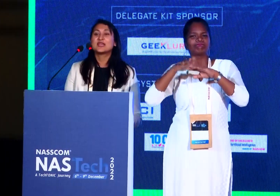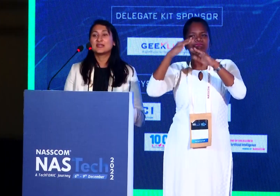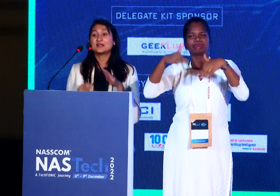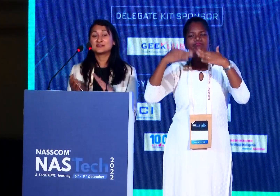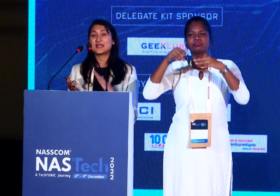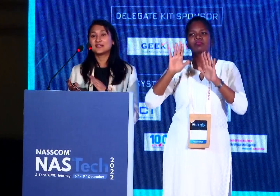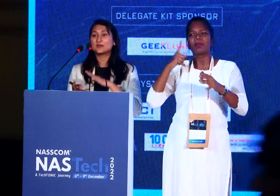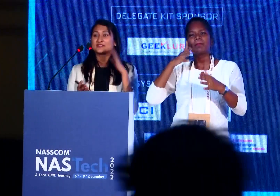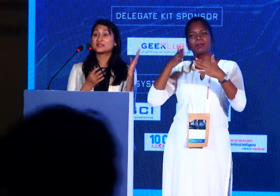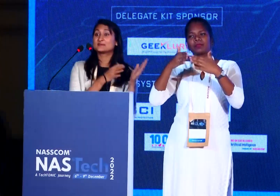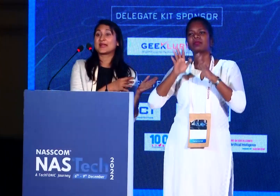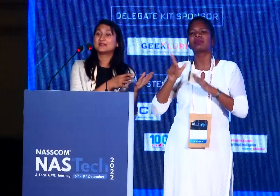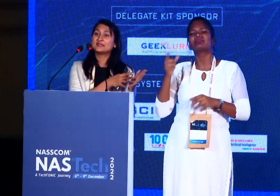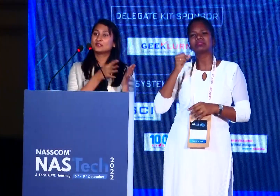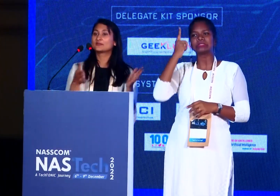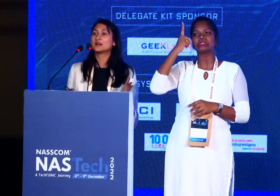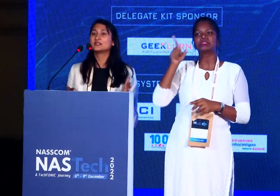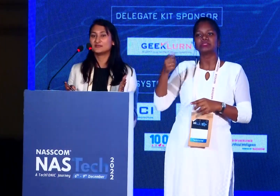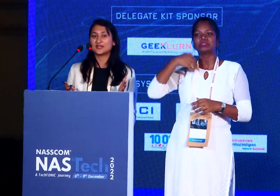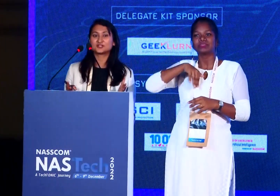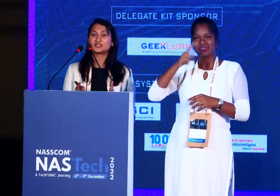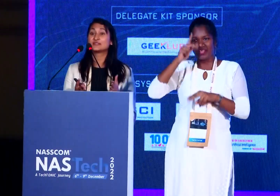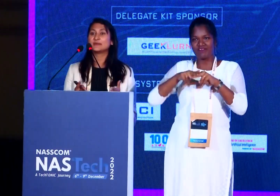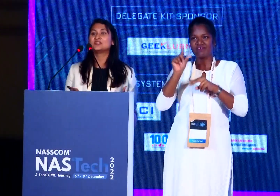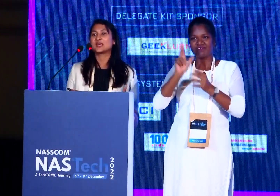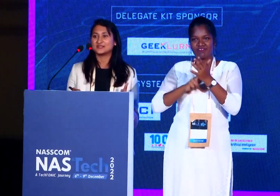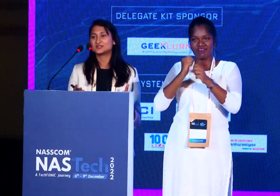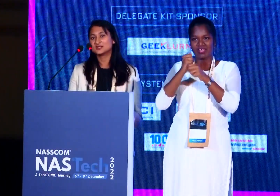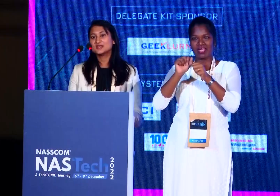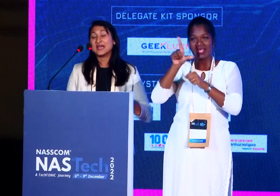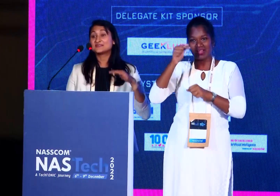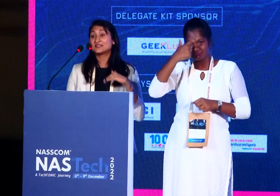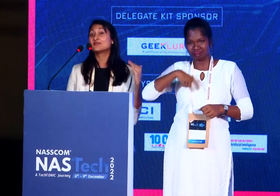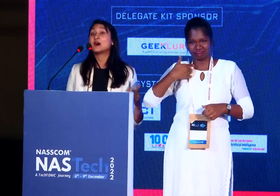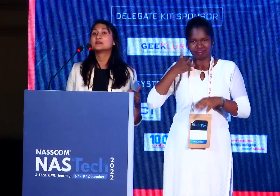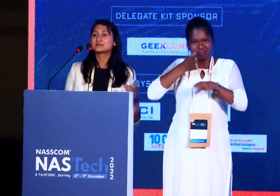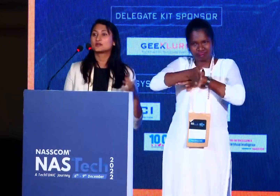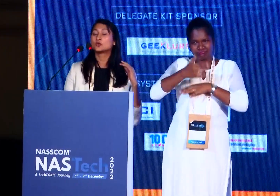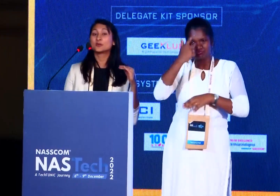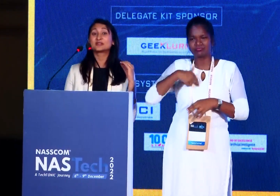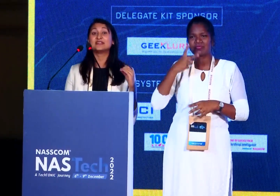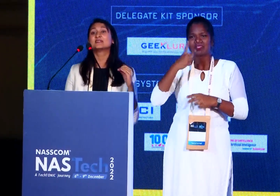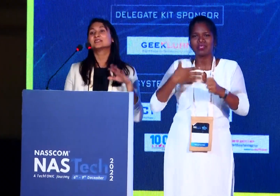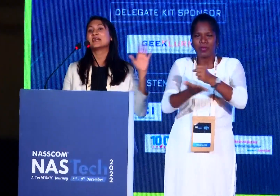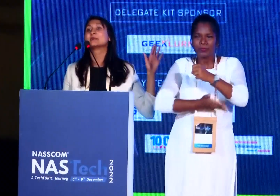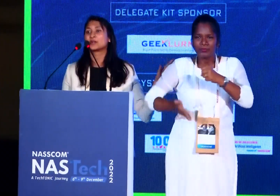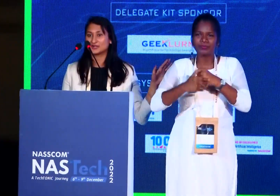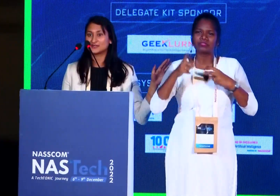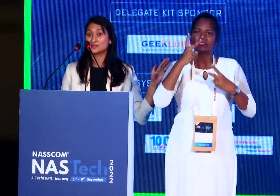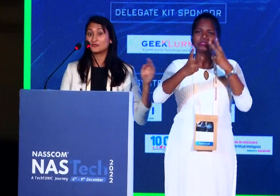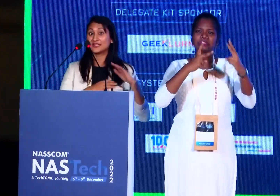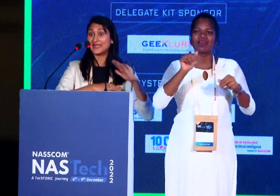wounds and understanding whether it is bacterial or fungal infection is the main challenge. I have seen farmers who were treated with